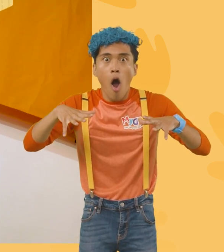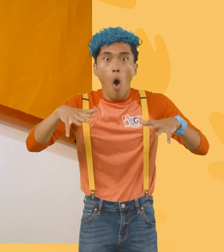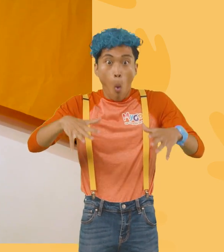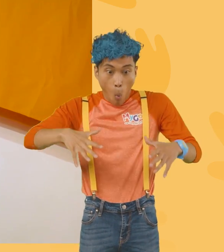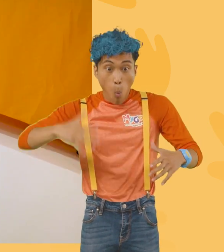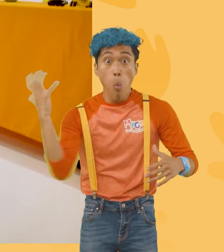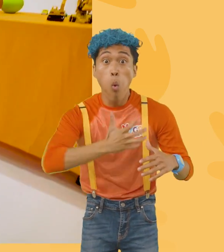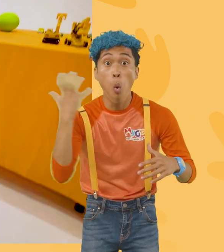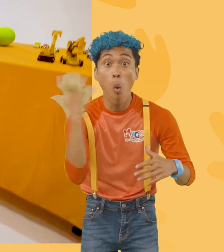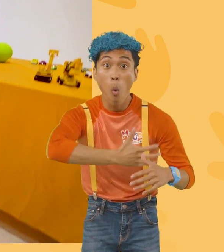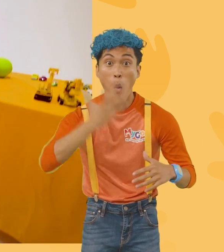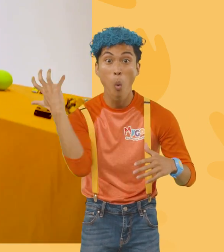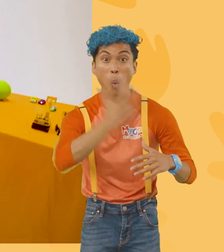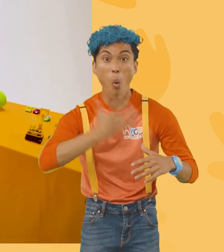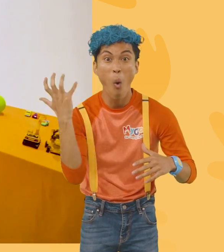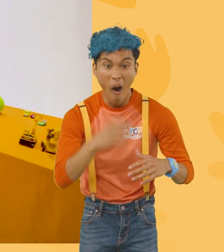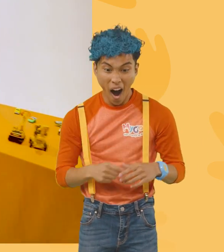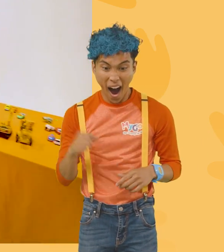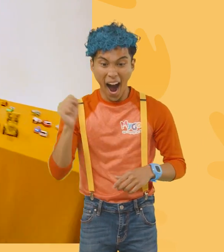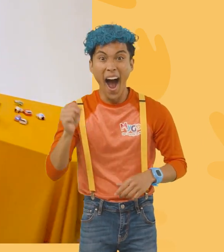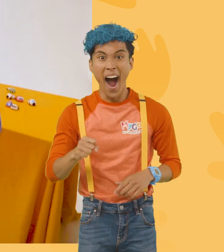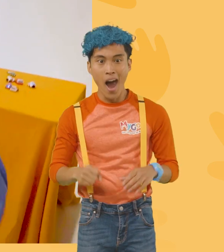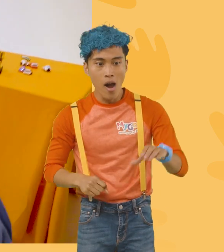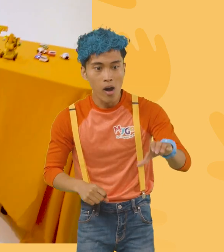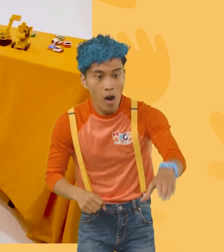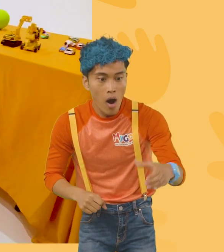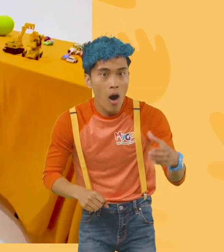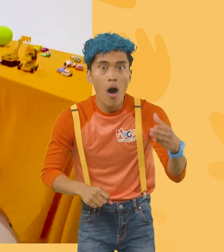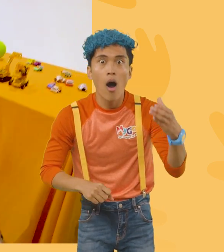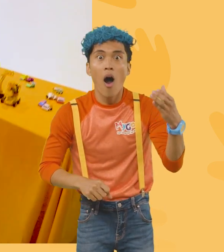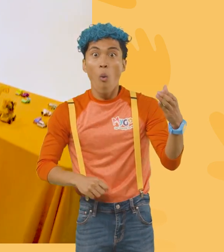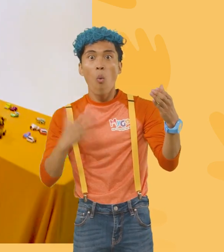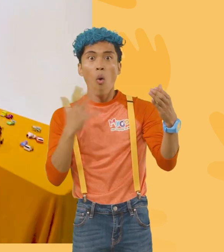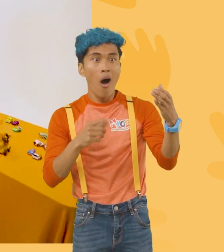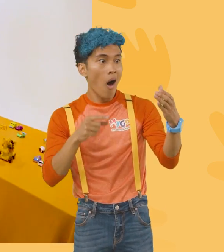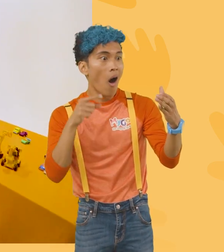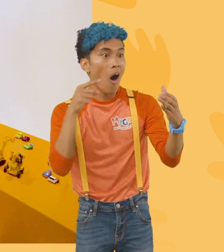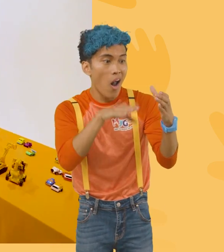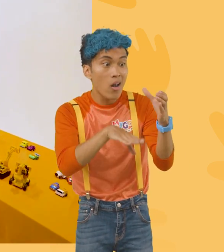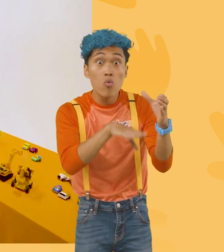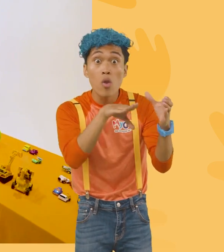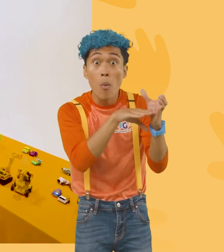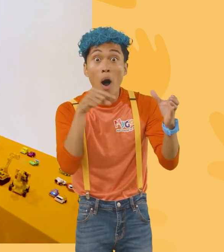Whoa! Whoa! Whoa! Yeah! Wow! The half full water bottle